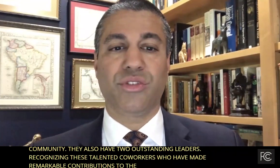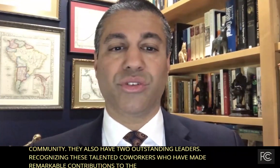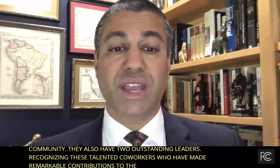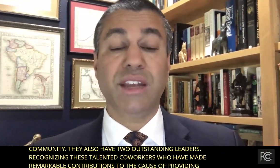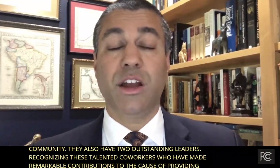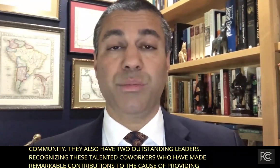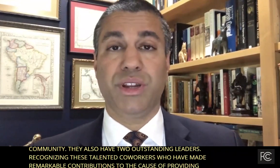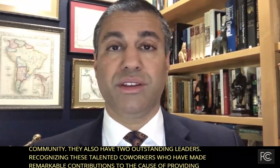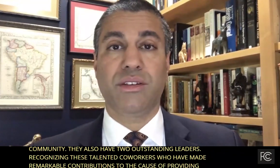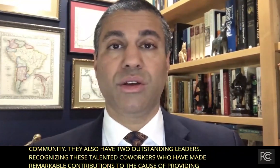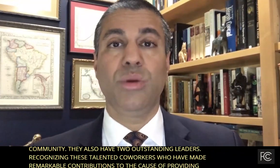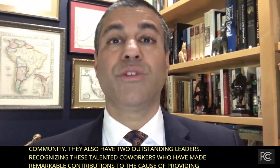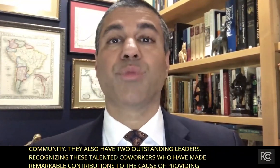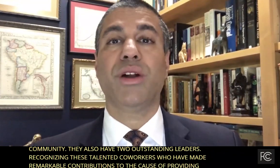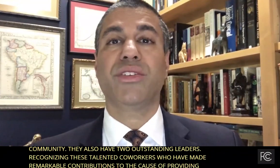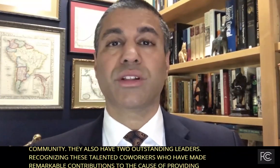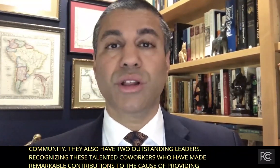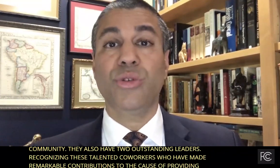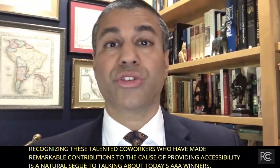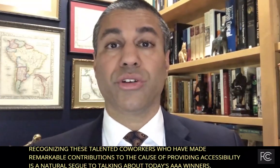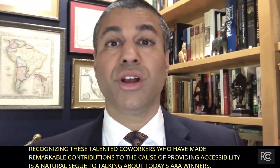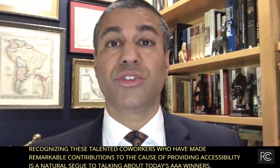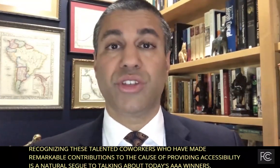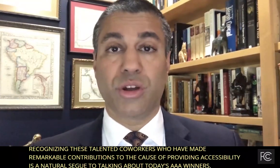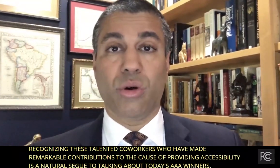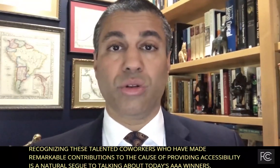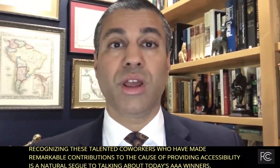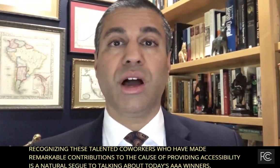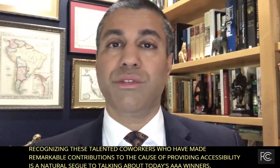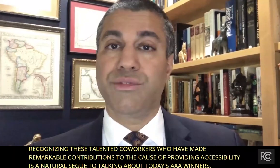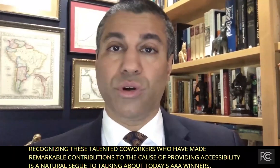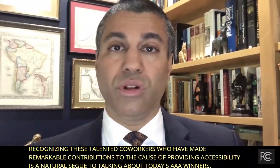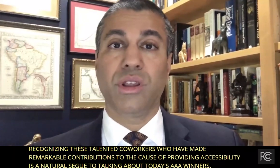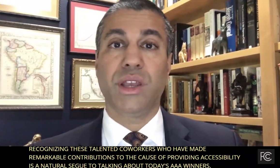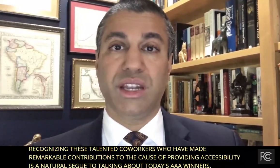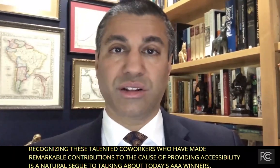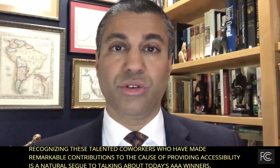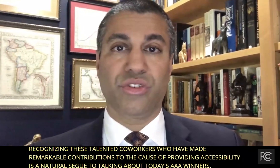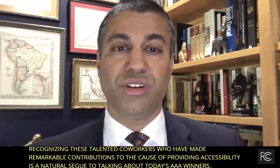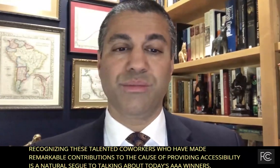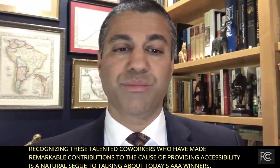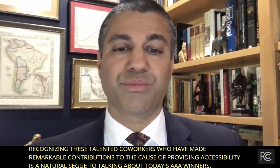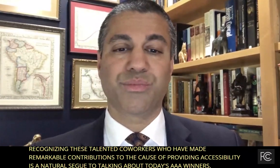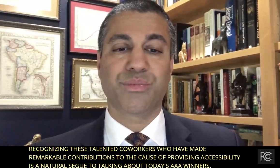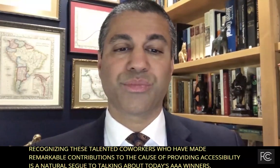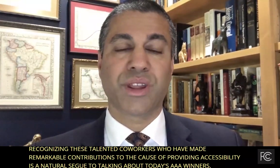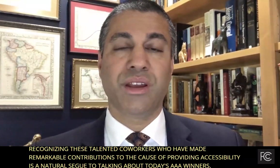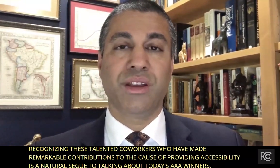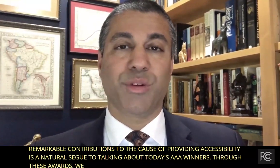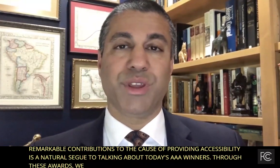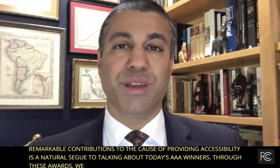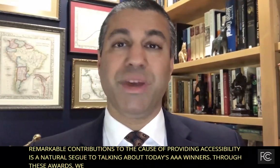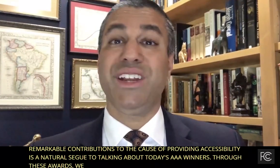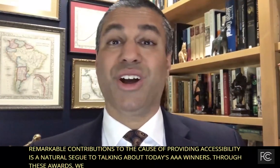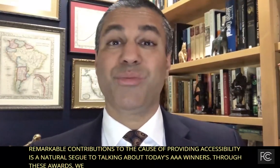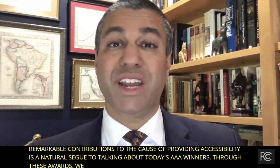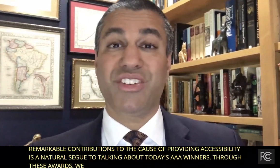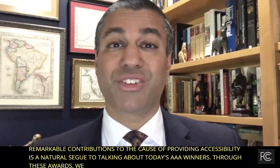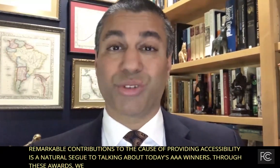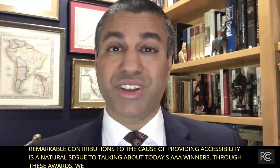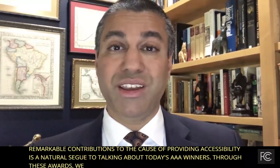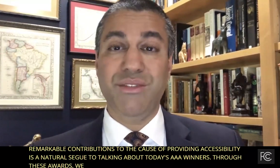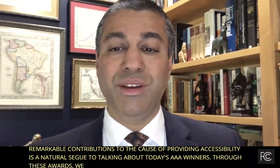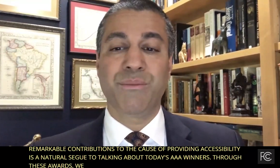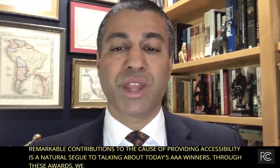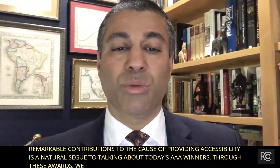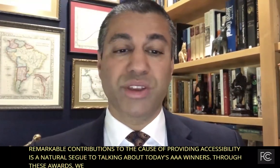individuals and companies who have brought us closer to the goal of full inclusion. From the many nominations